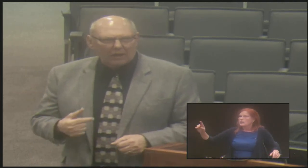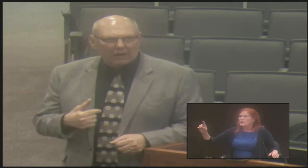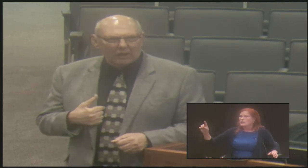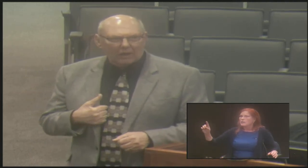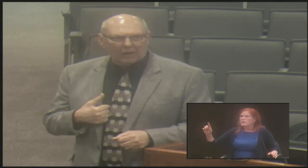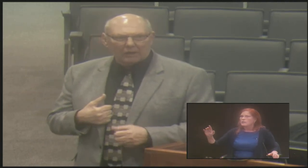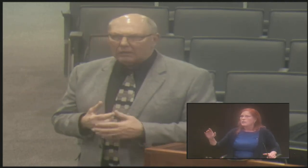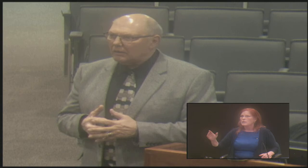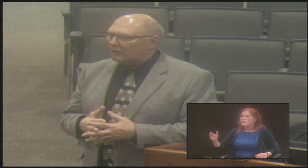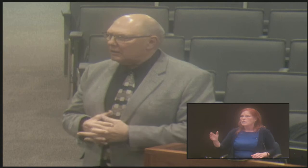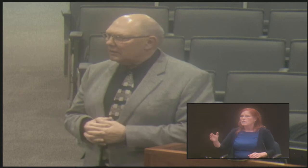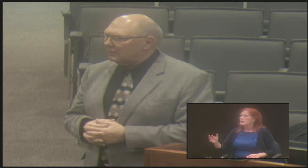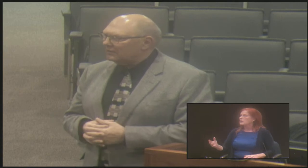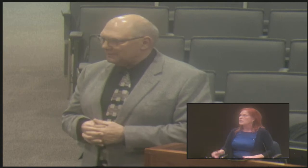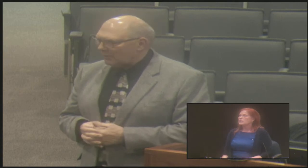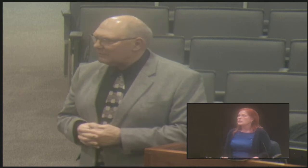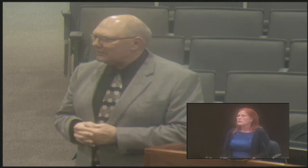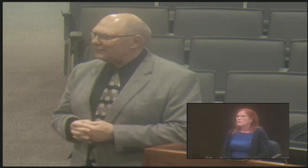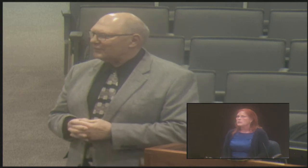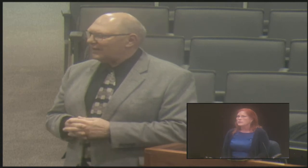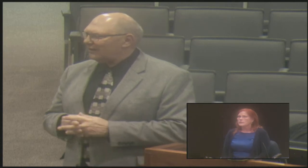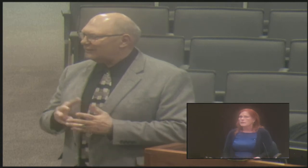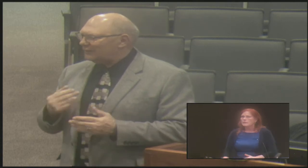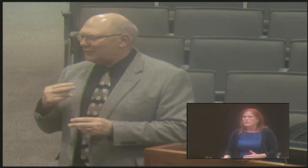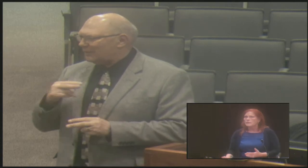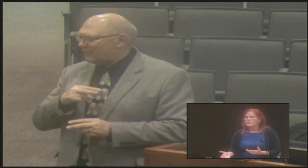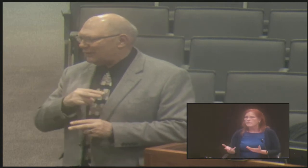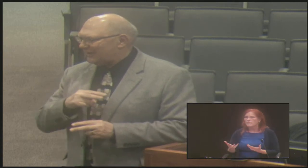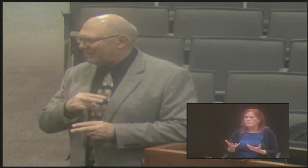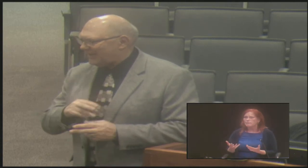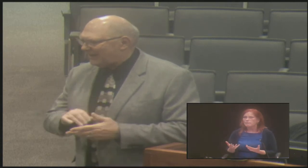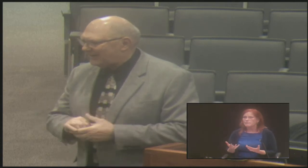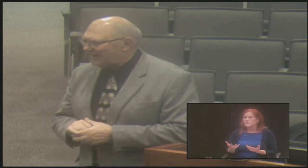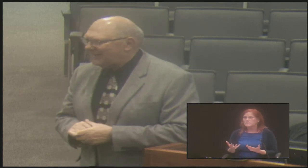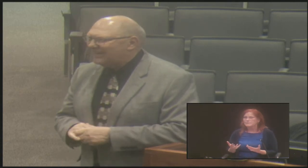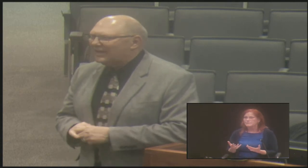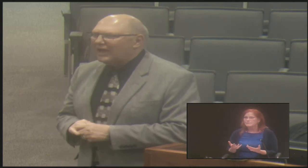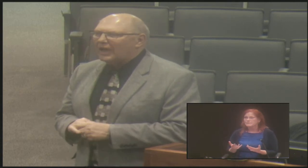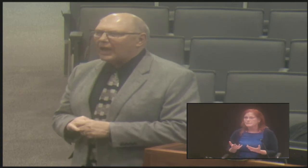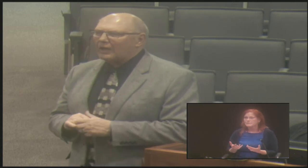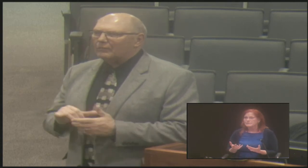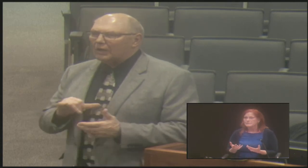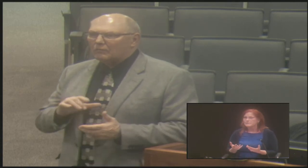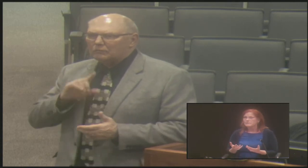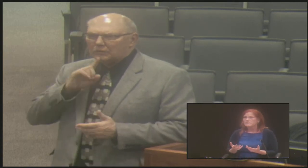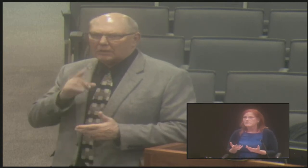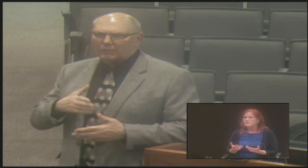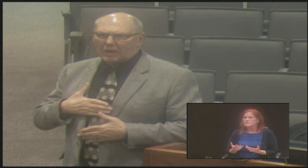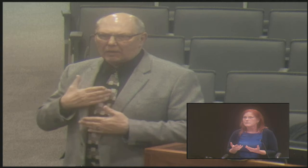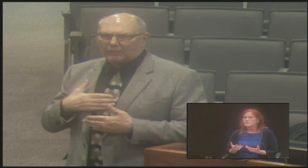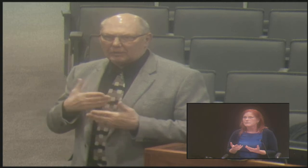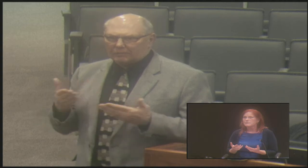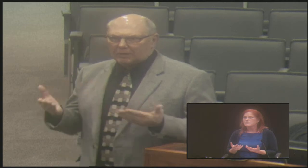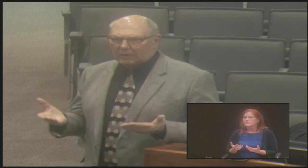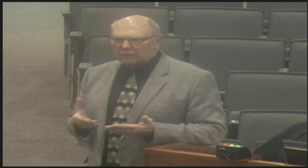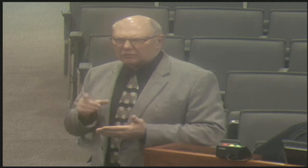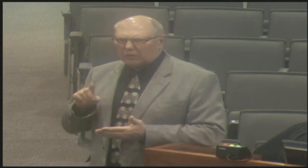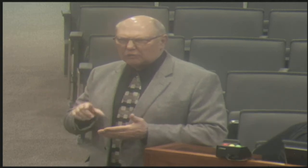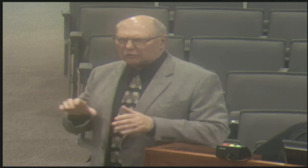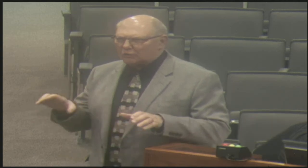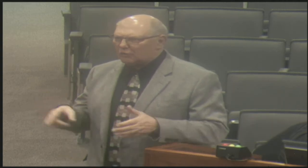We're not really sure how the technology here is going to work, but I think we've got it all figured out. I apologize. Make sure I'm looking in the right direction.